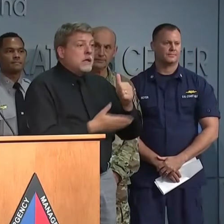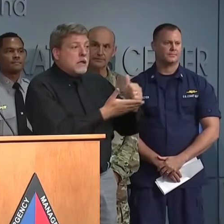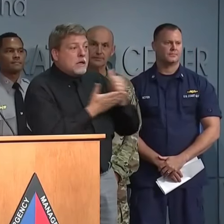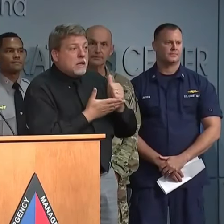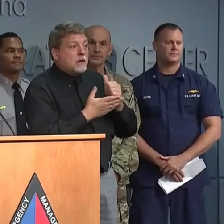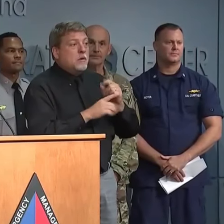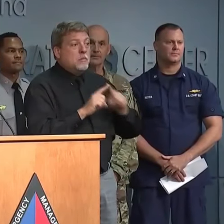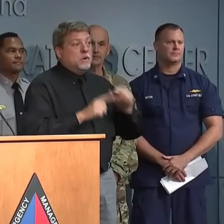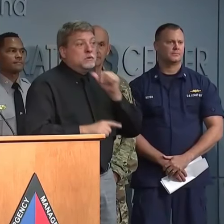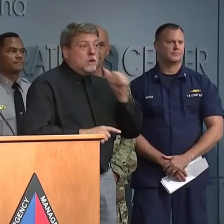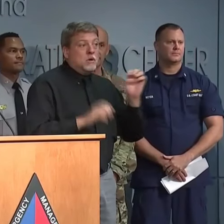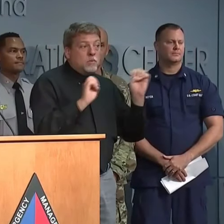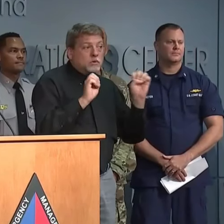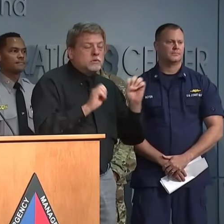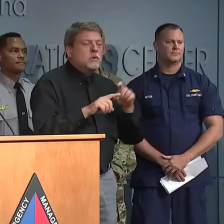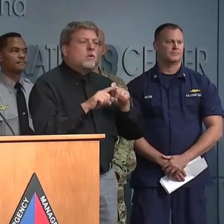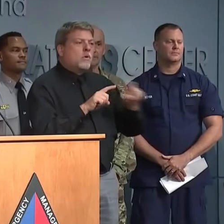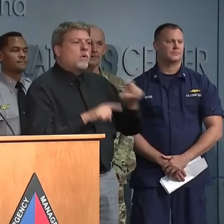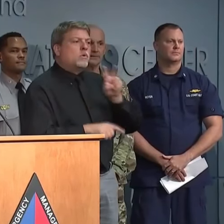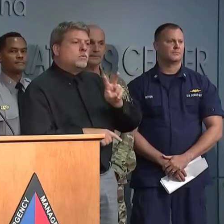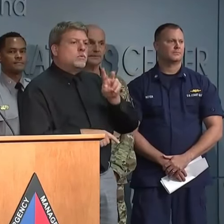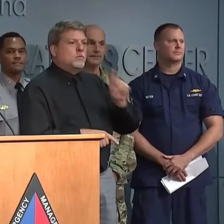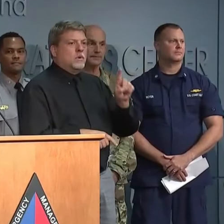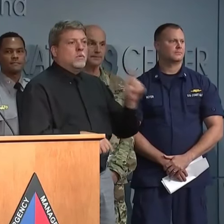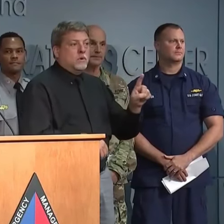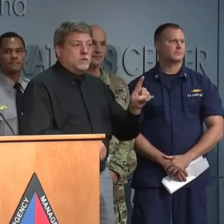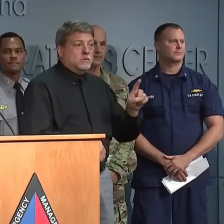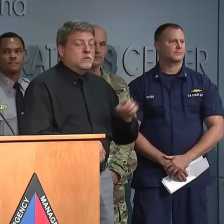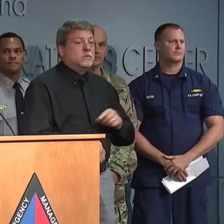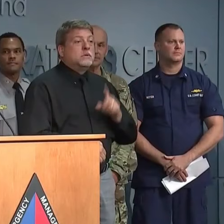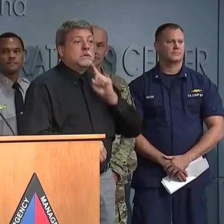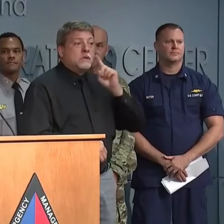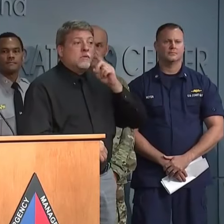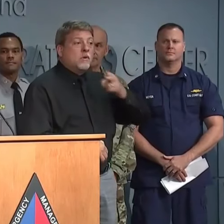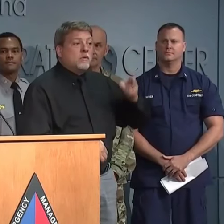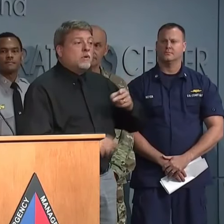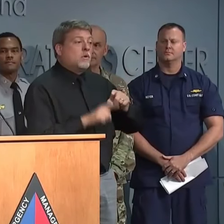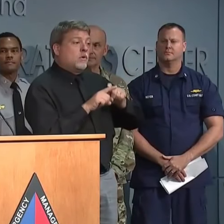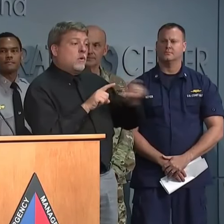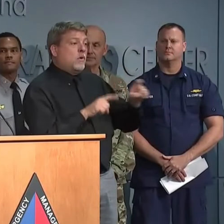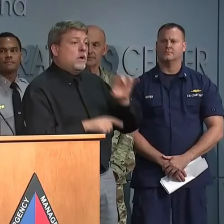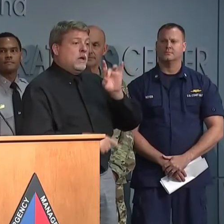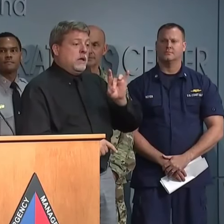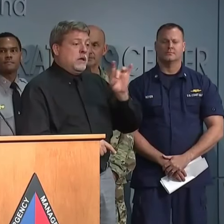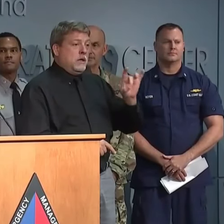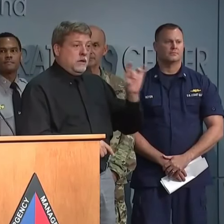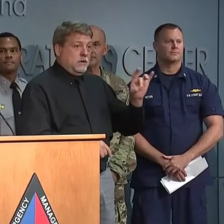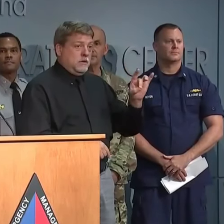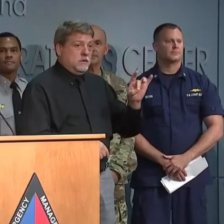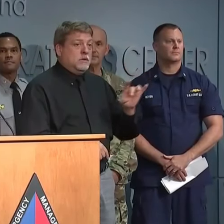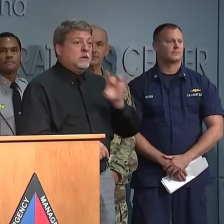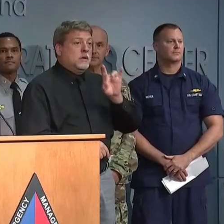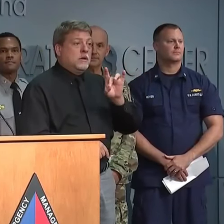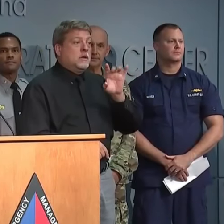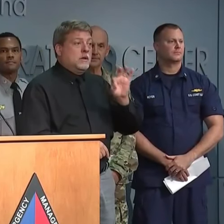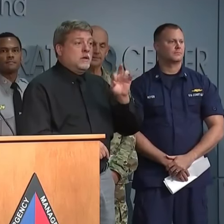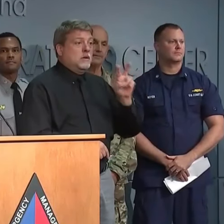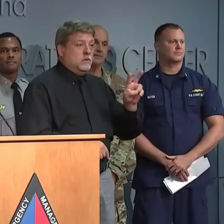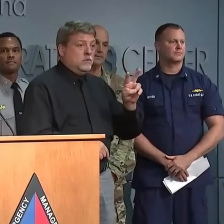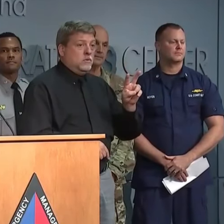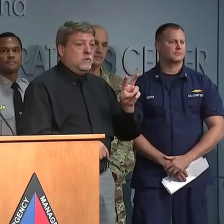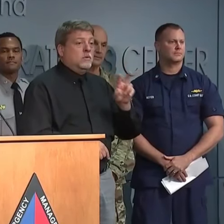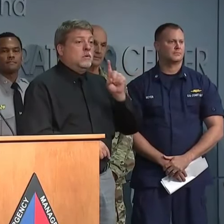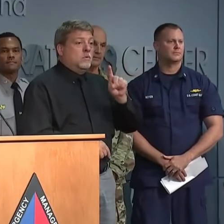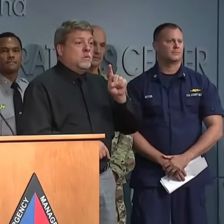assistance, dial 2-1-1. For people hard of hearing, please dial 888-892